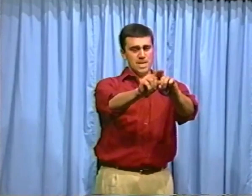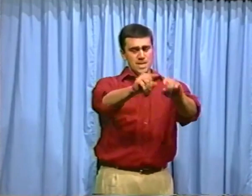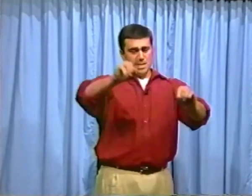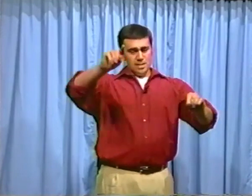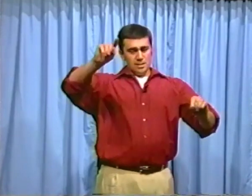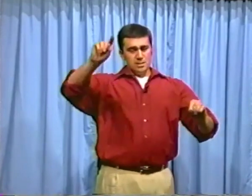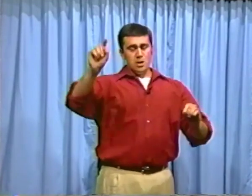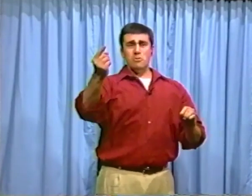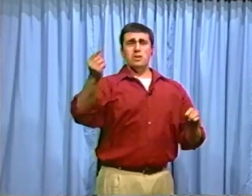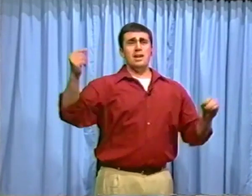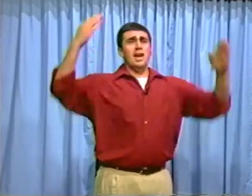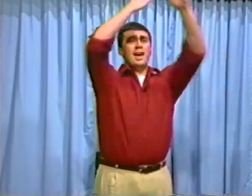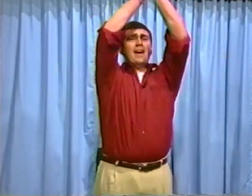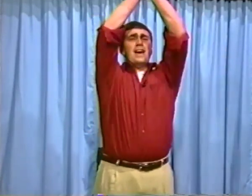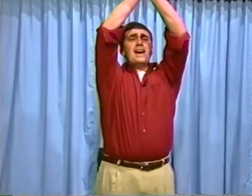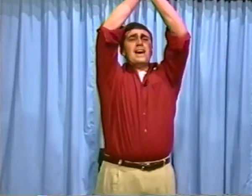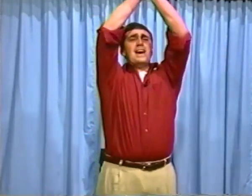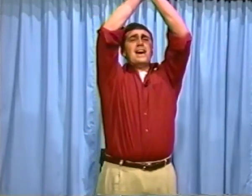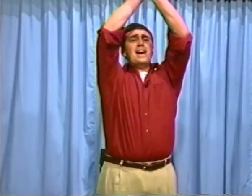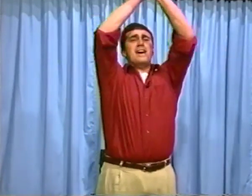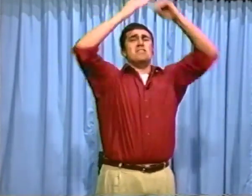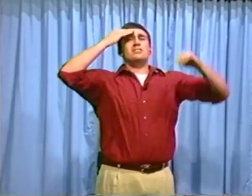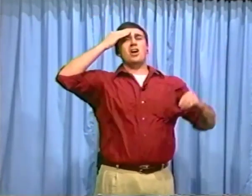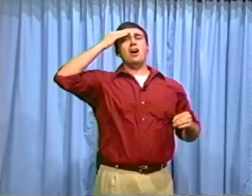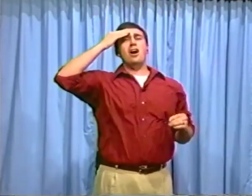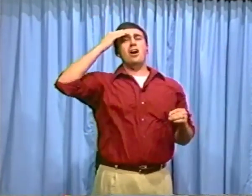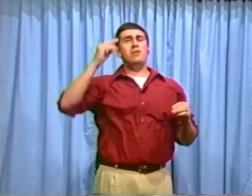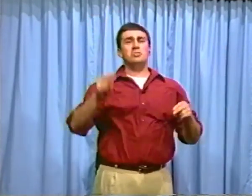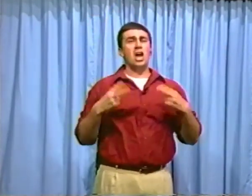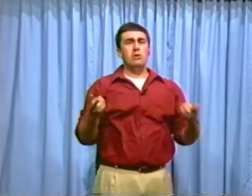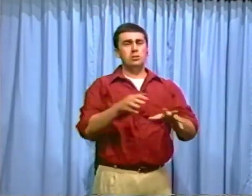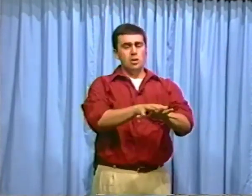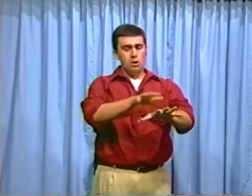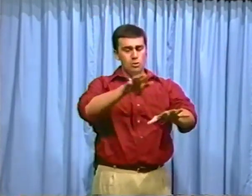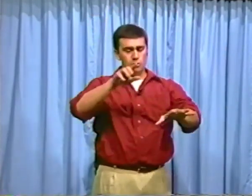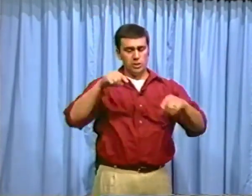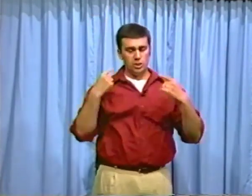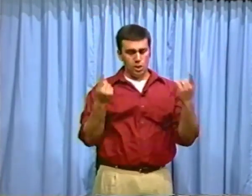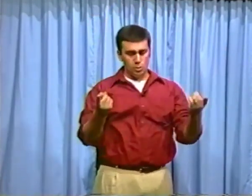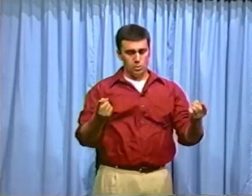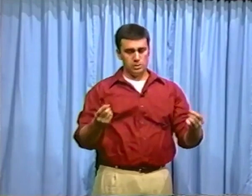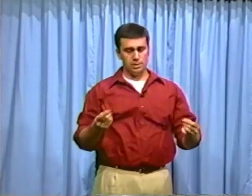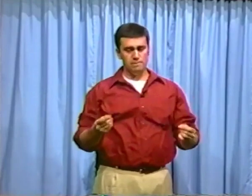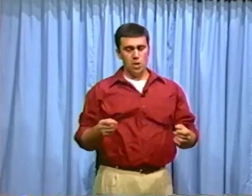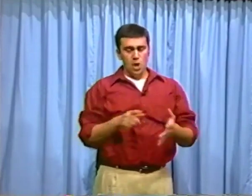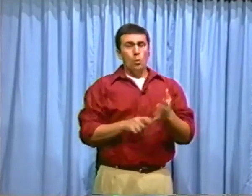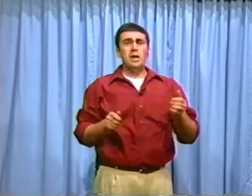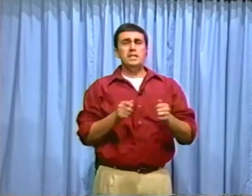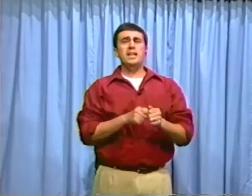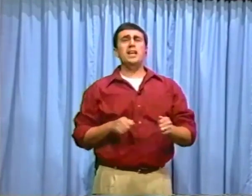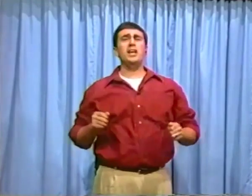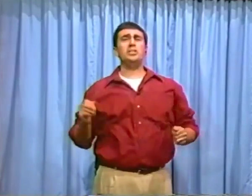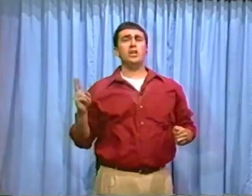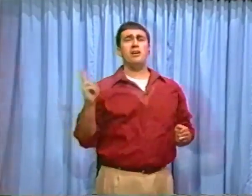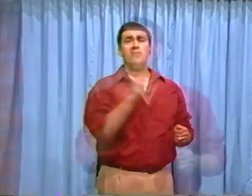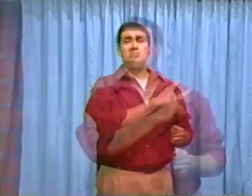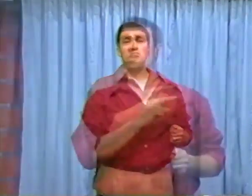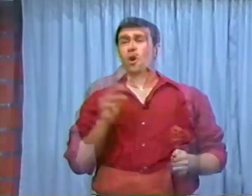Only heaven knows how glory goes What each of us